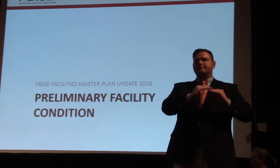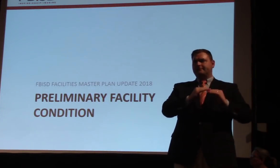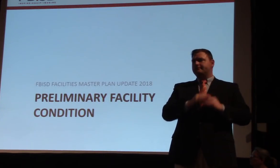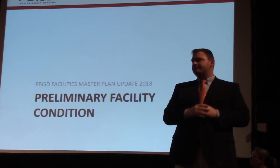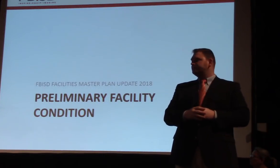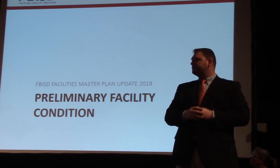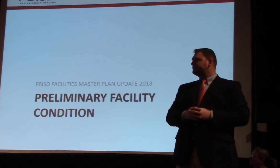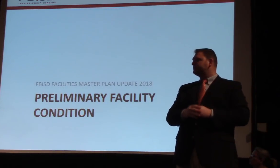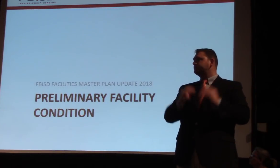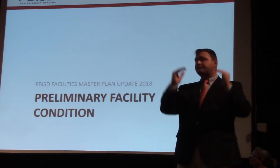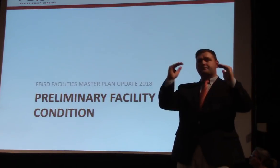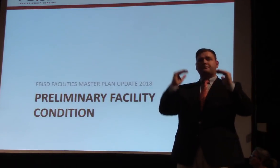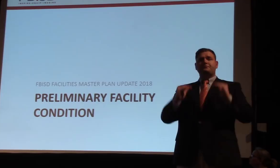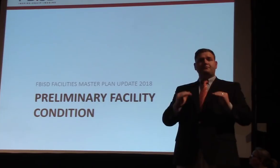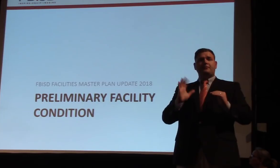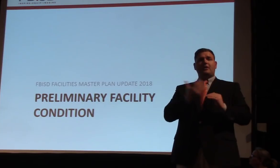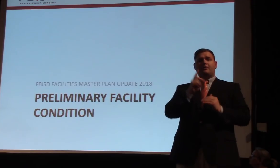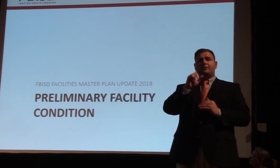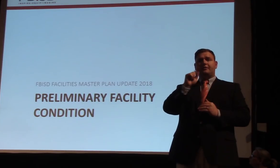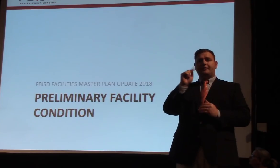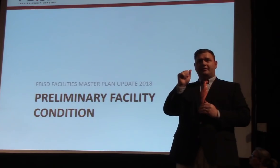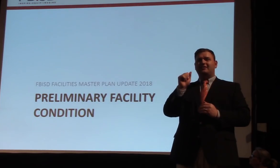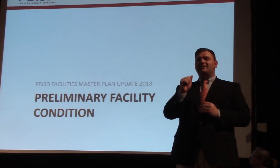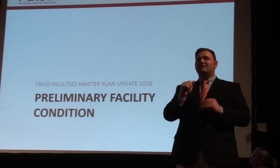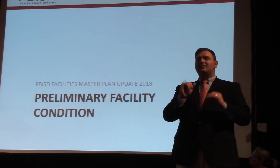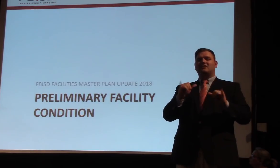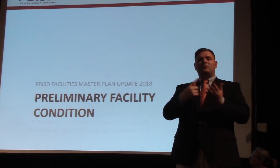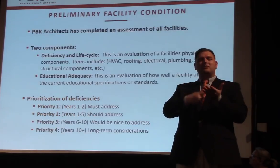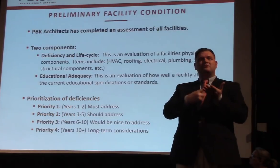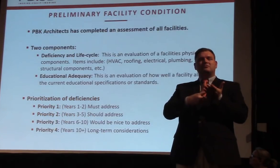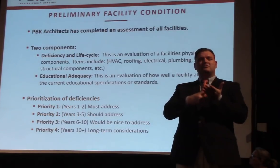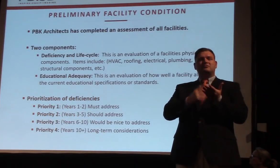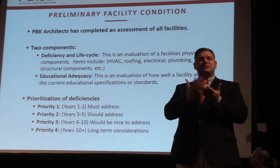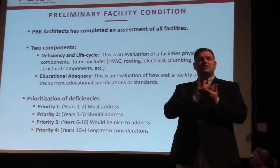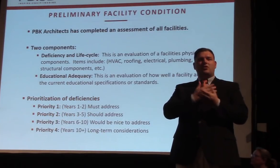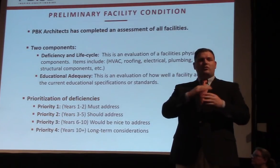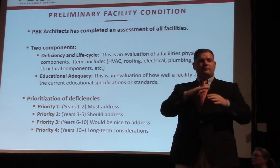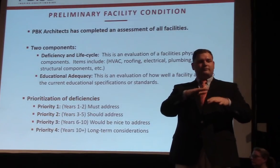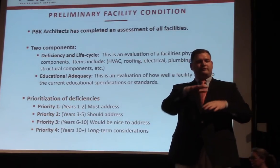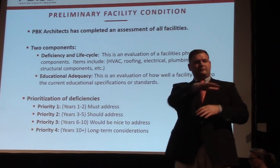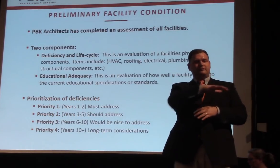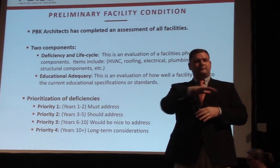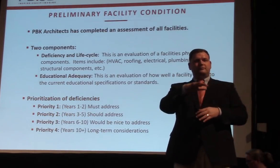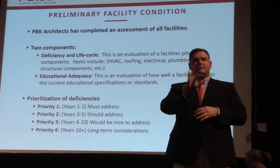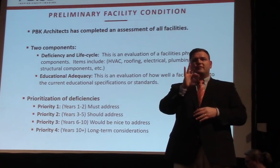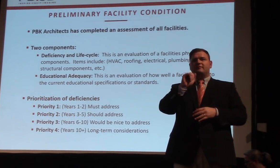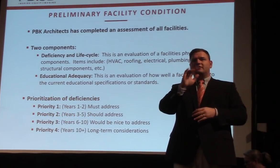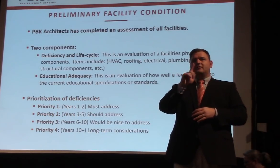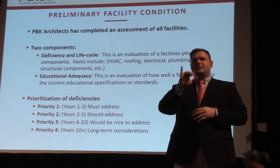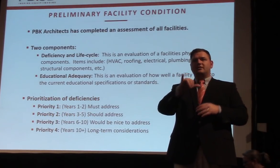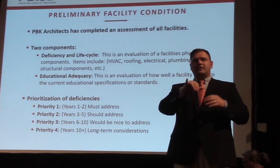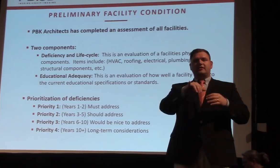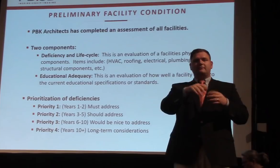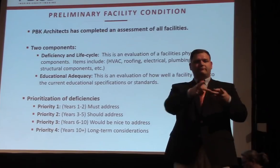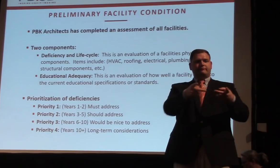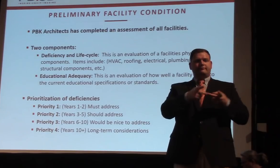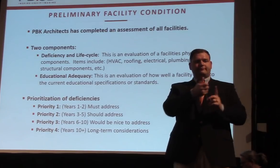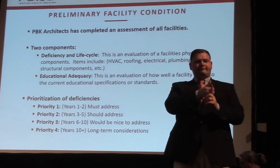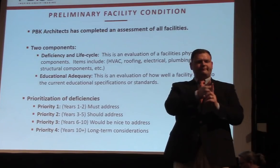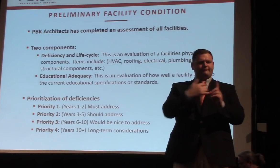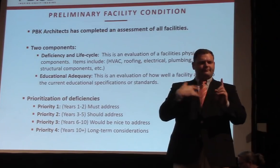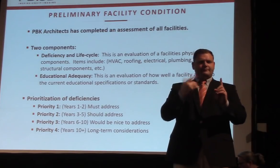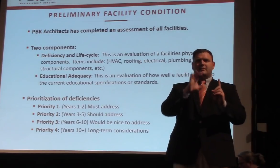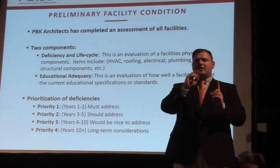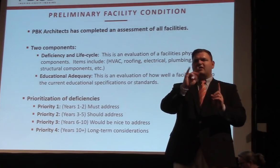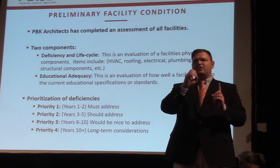Moving on to our next piece of data, I want to go through some of the facility condition information. PBK Architects has completed an assessment of all